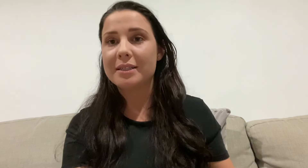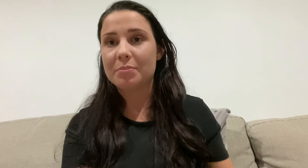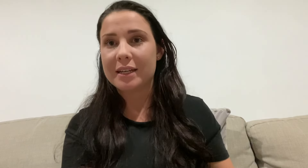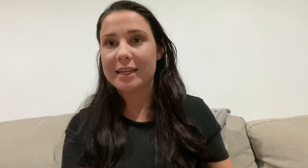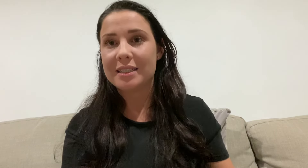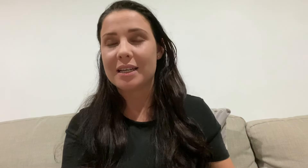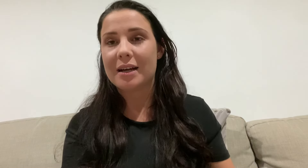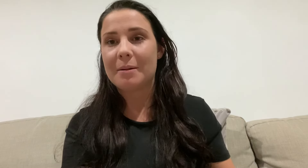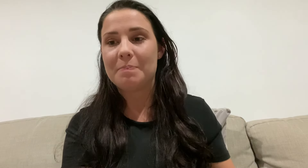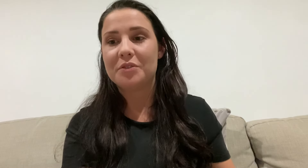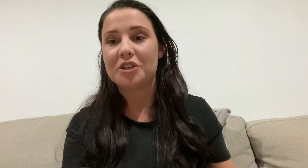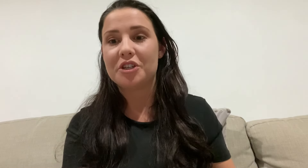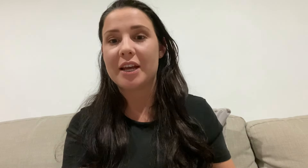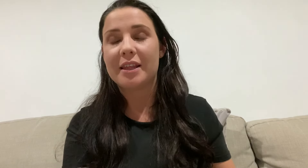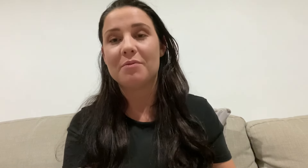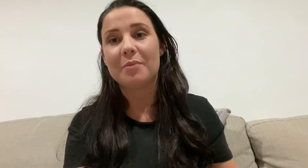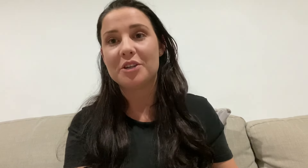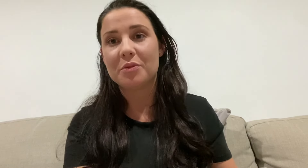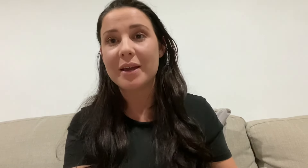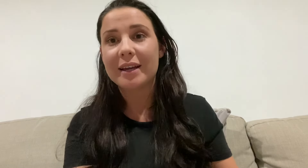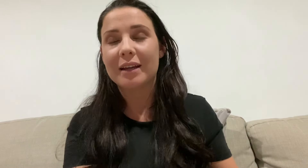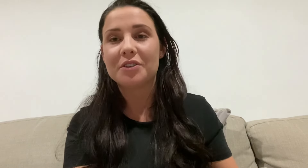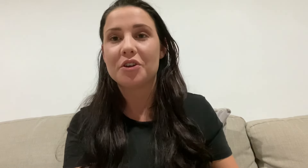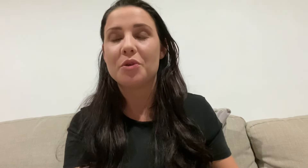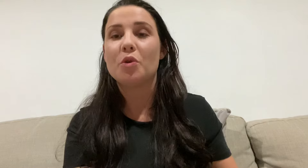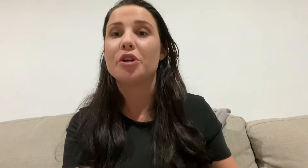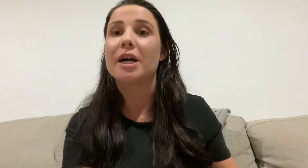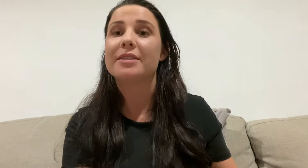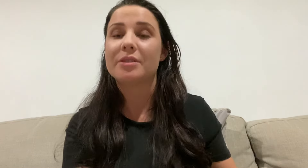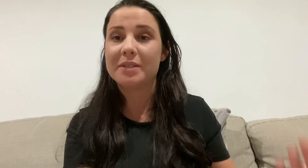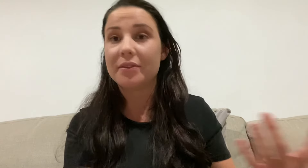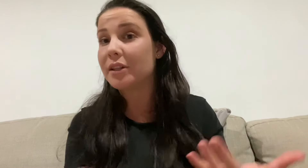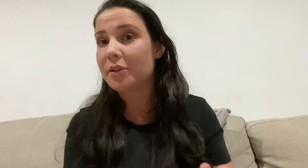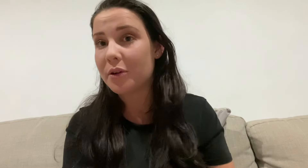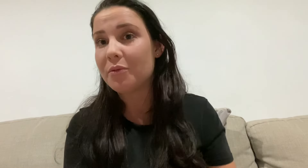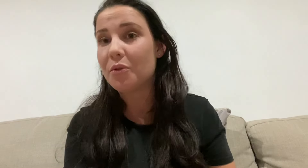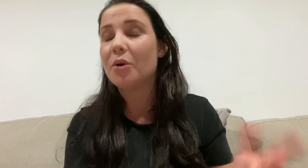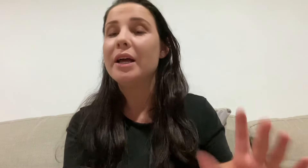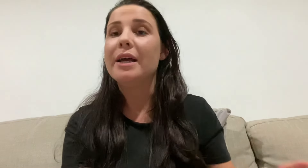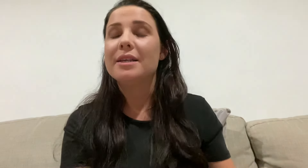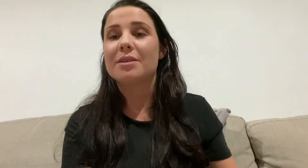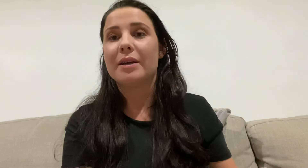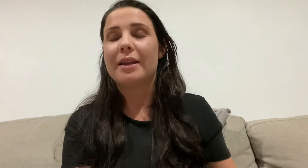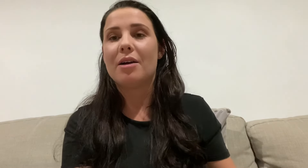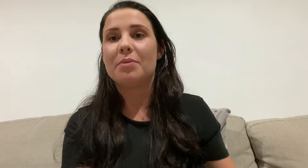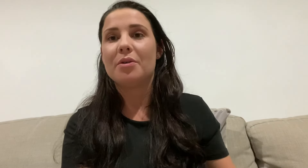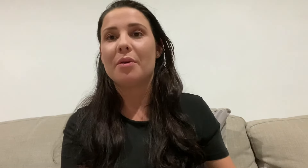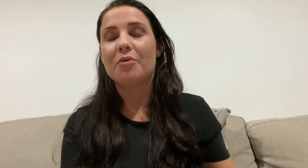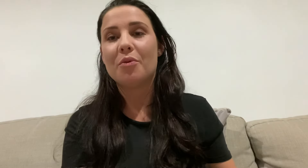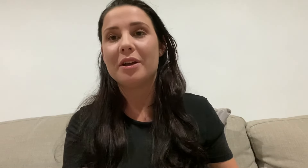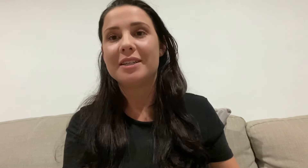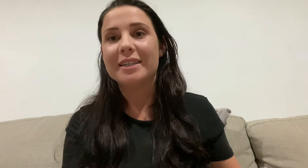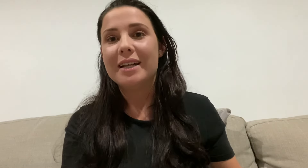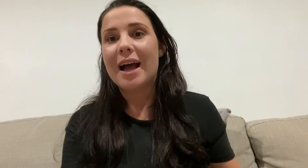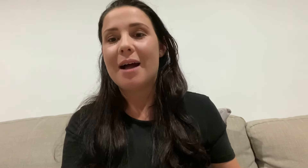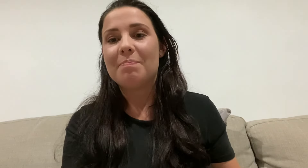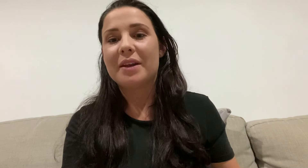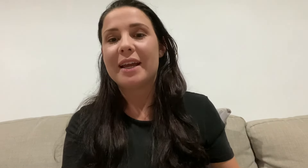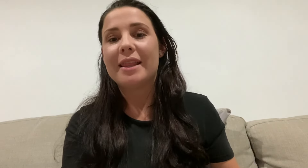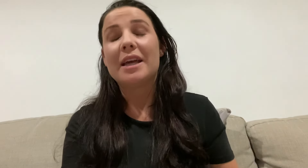please, share the information with me. I'd love to know what you guys are specifically looking for so I can help you going forward. Um, but again, thank